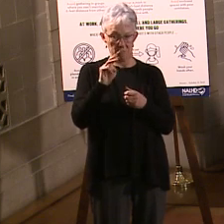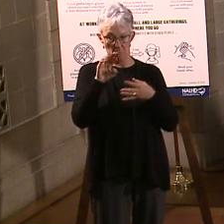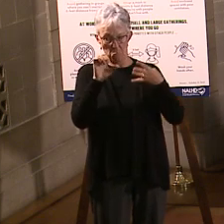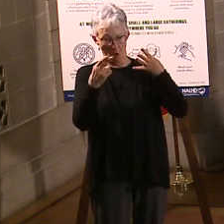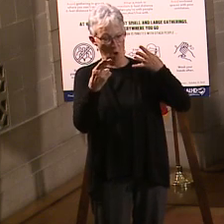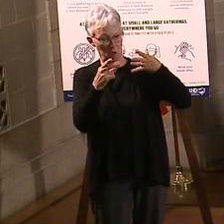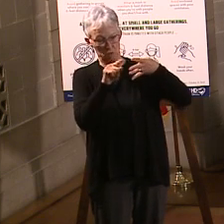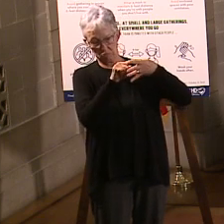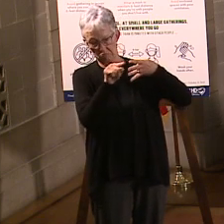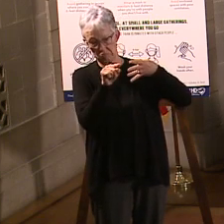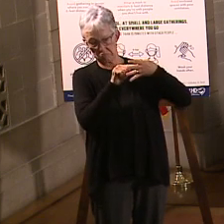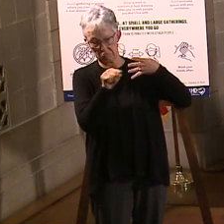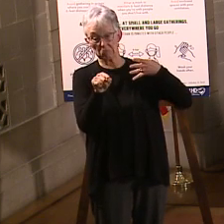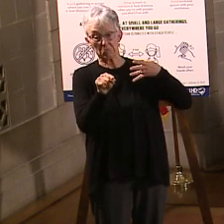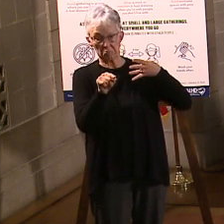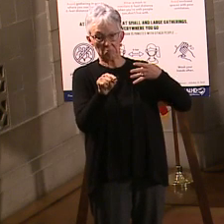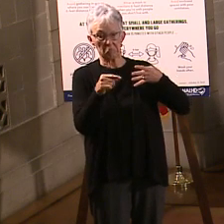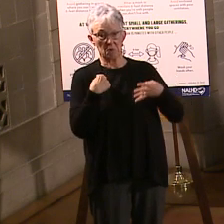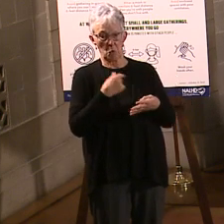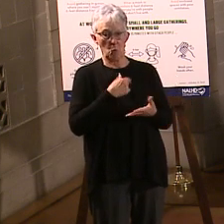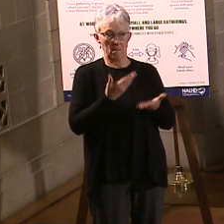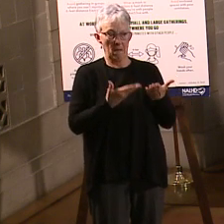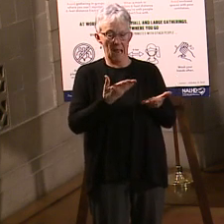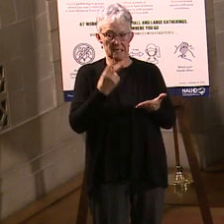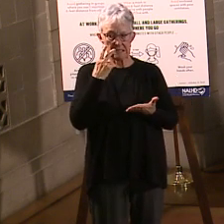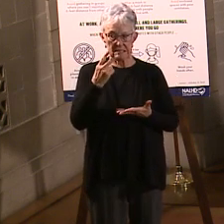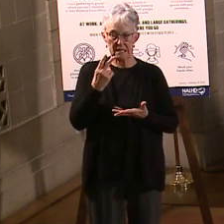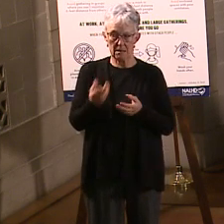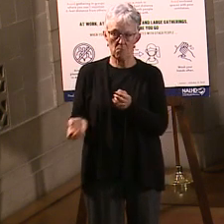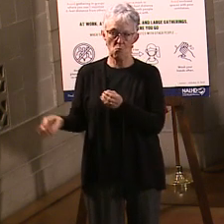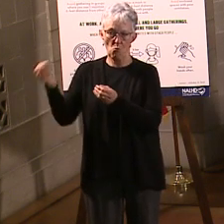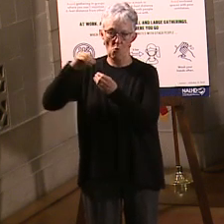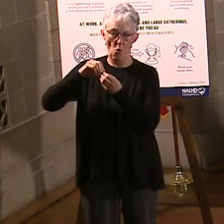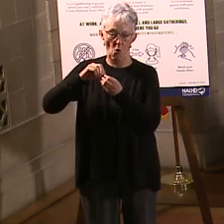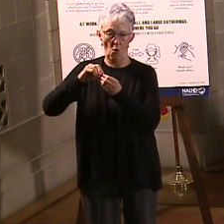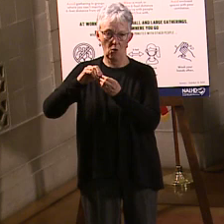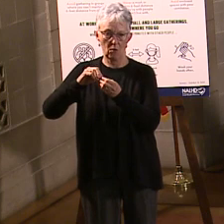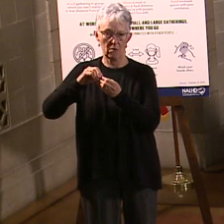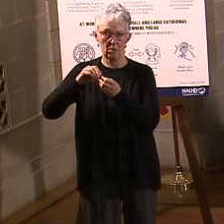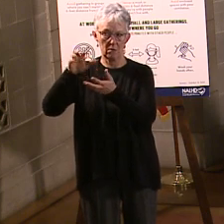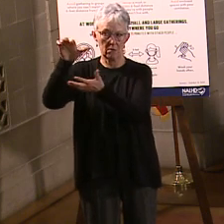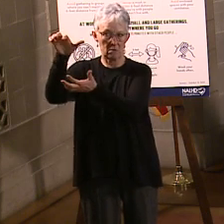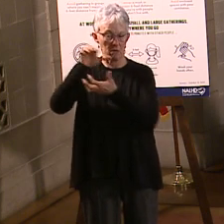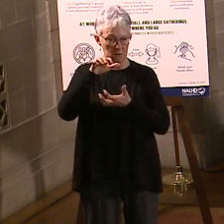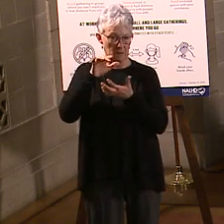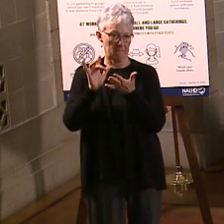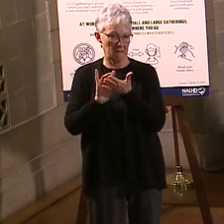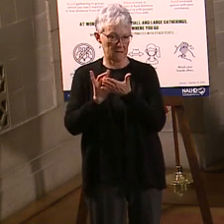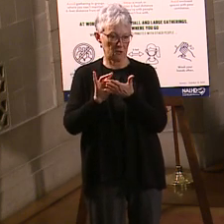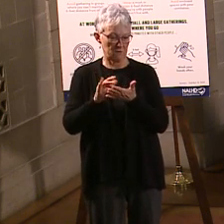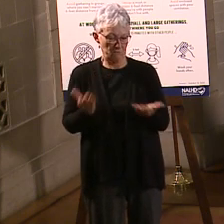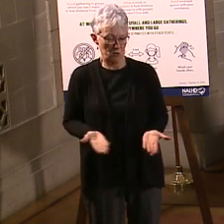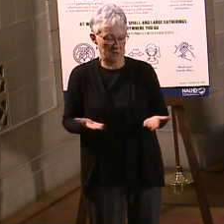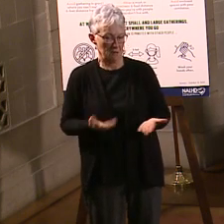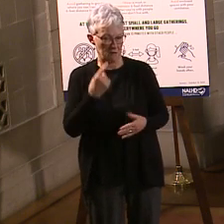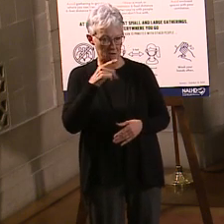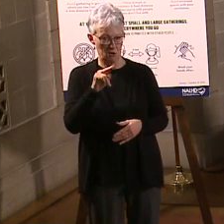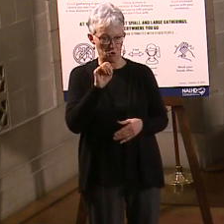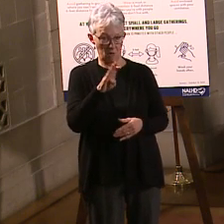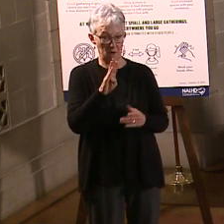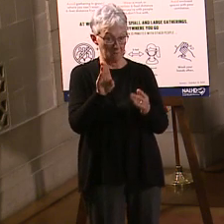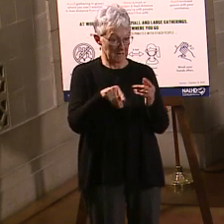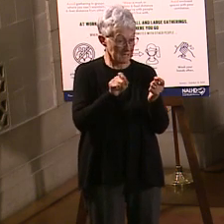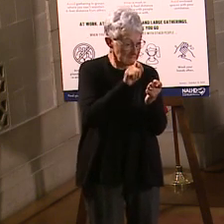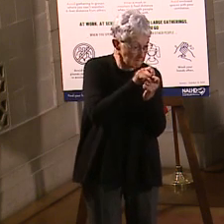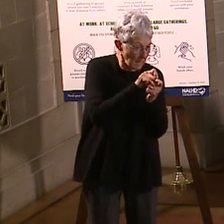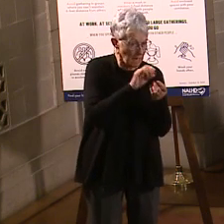And at that time, we would then see an allocation, additional allocation coming to the state of Nebraska. But with regard to any specific numbers, I just don't